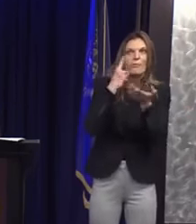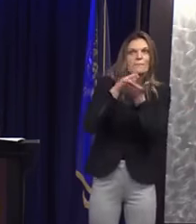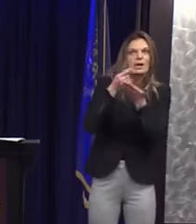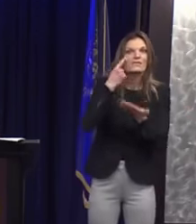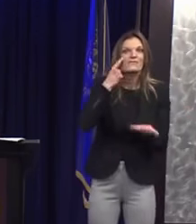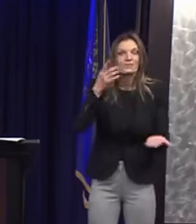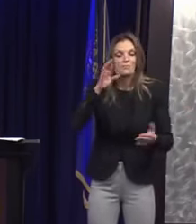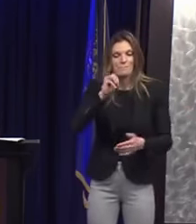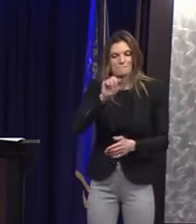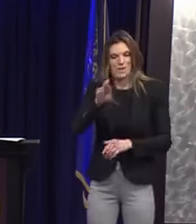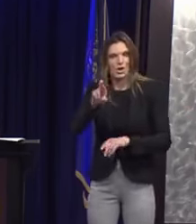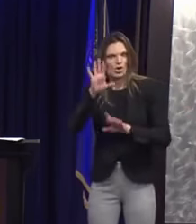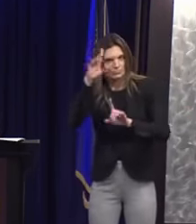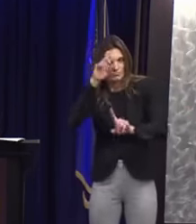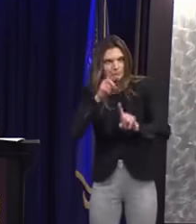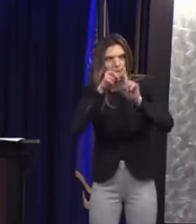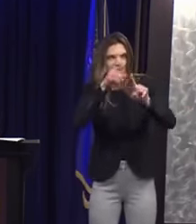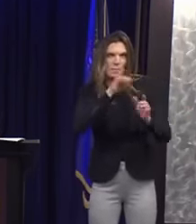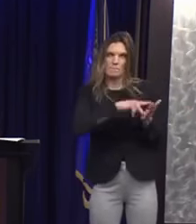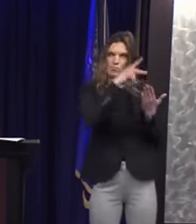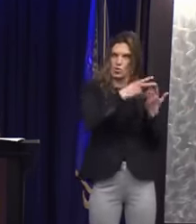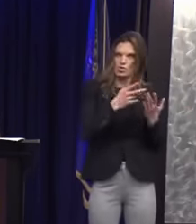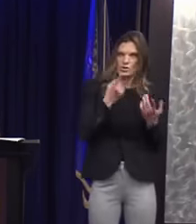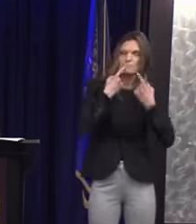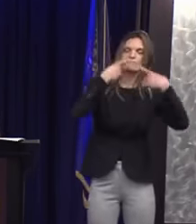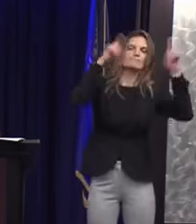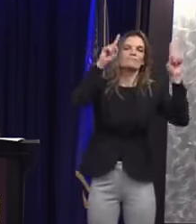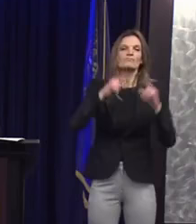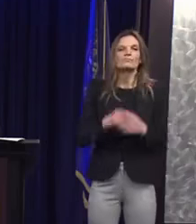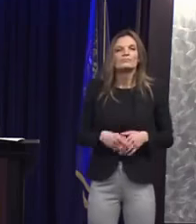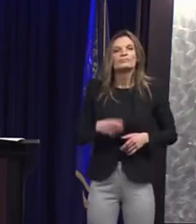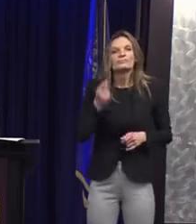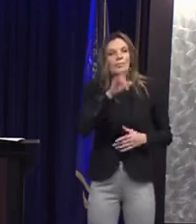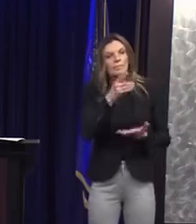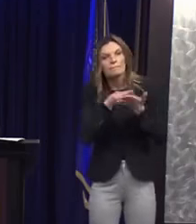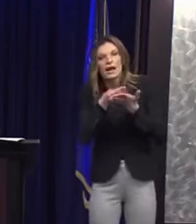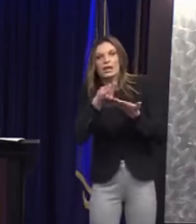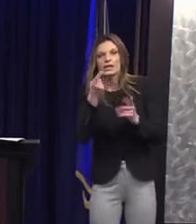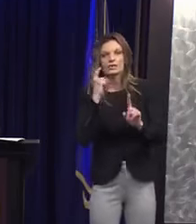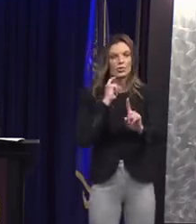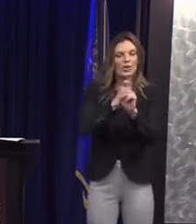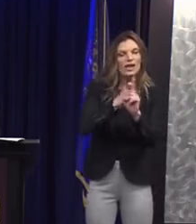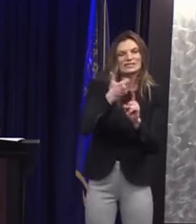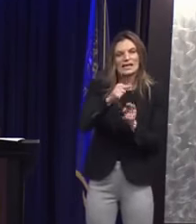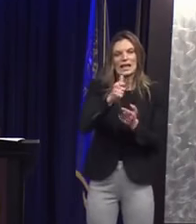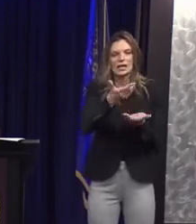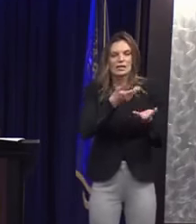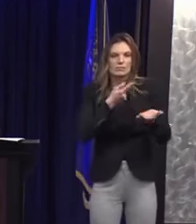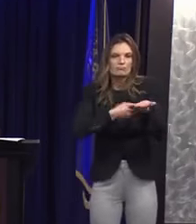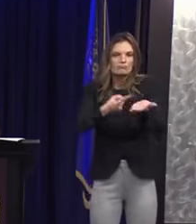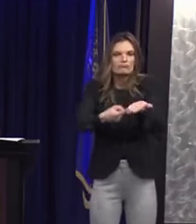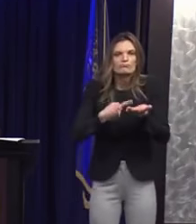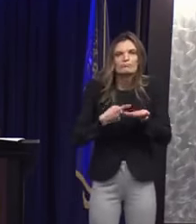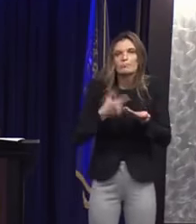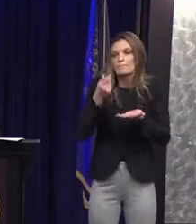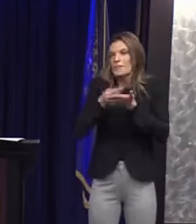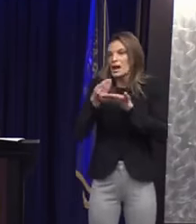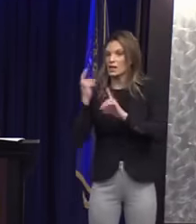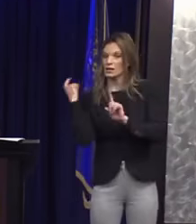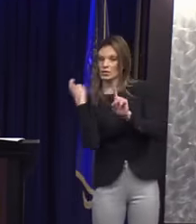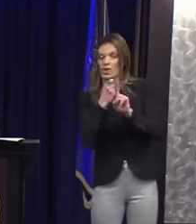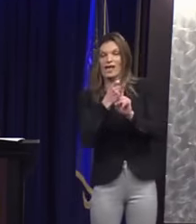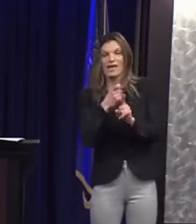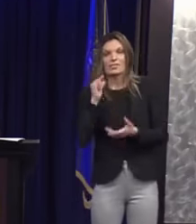Emails of the management team, grants awarded and other official papers reflecting the work City of Detroit